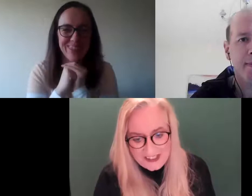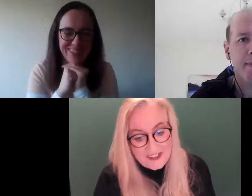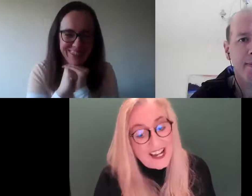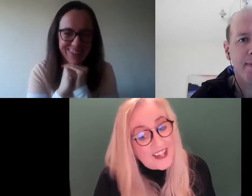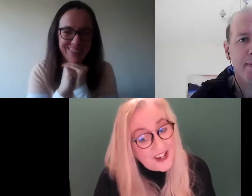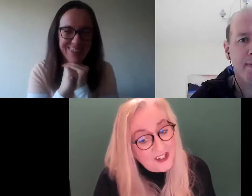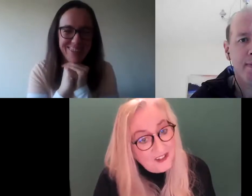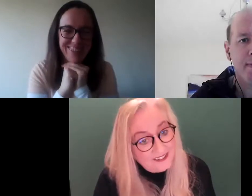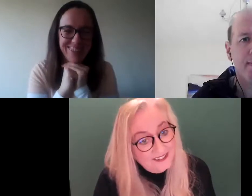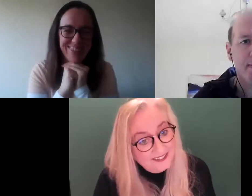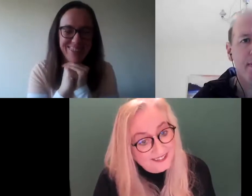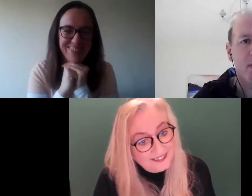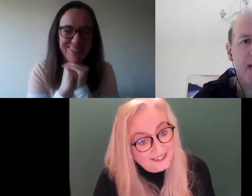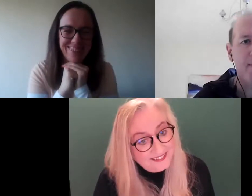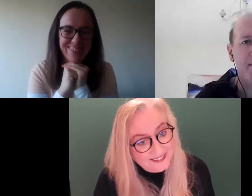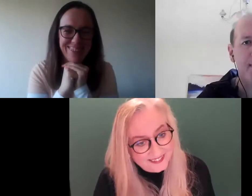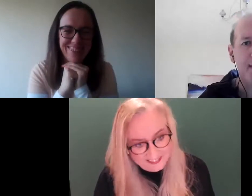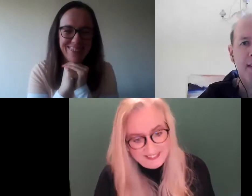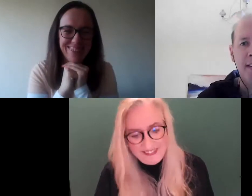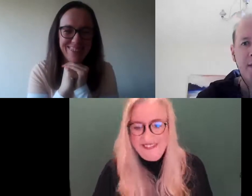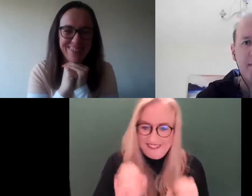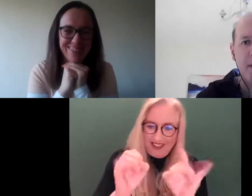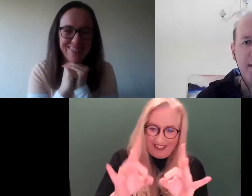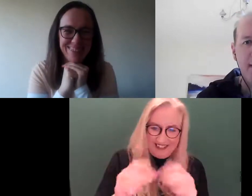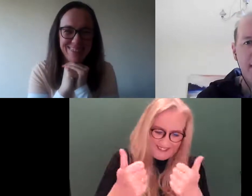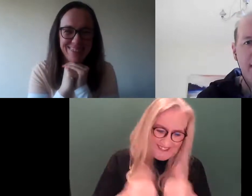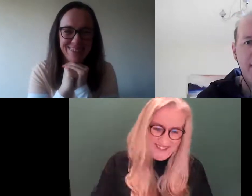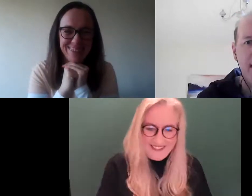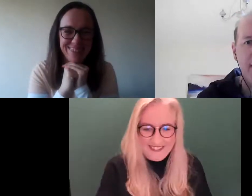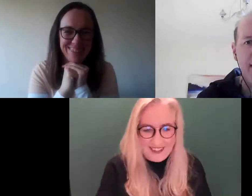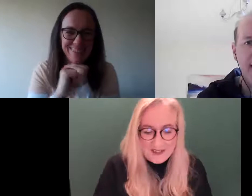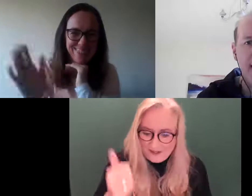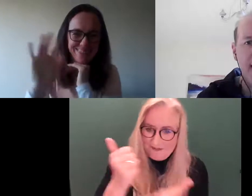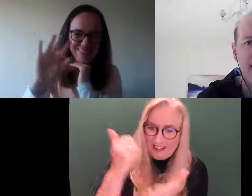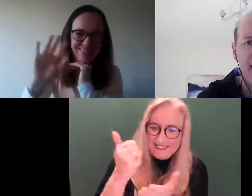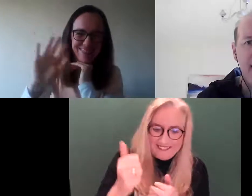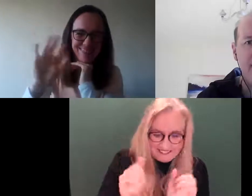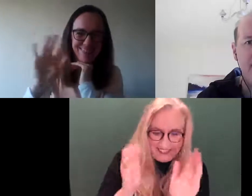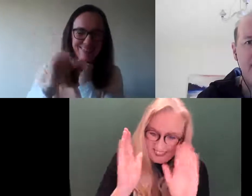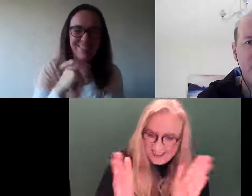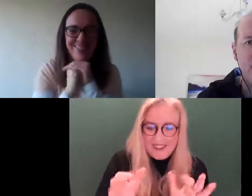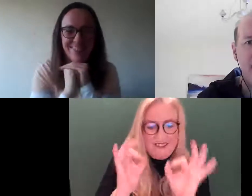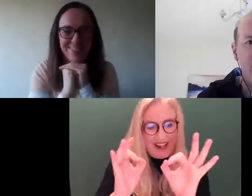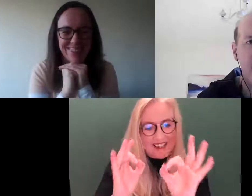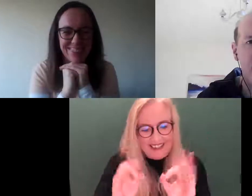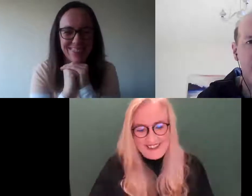This is great and thank you. Okay. Brilliant. Listen, that's fantastic. Both Catherine and Bernadette.